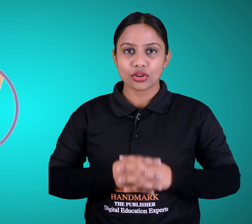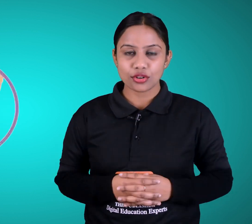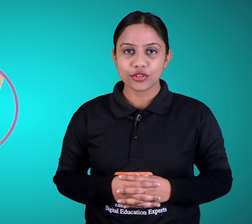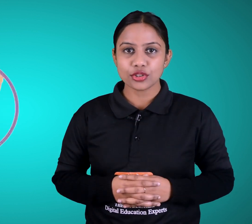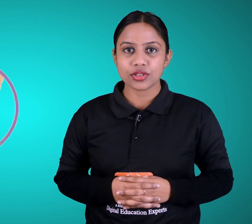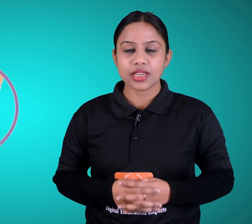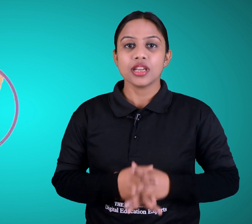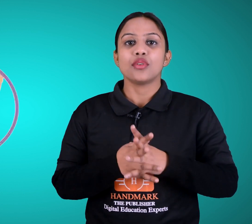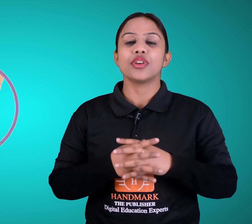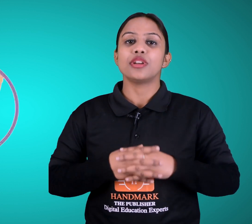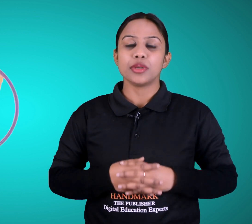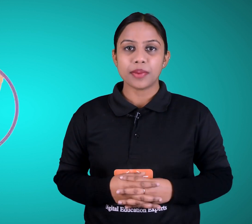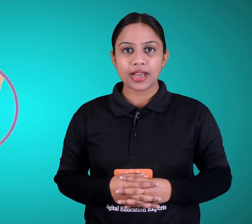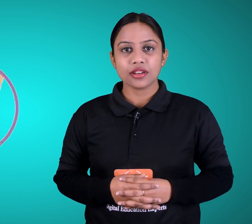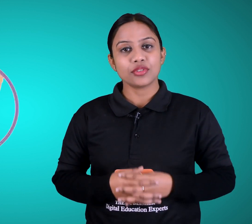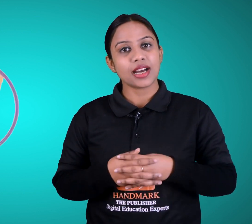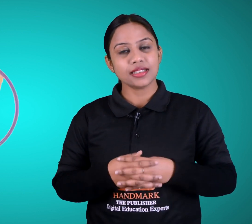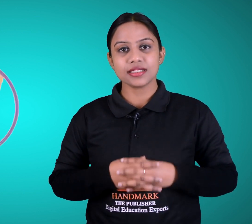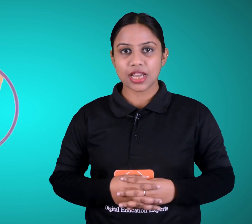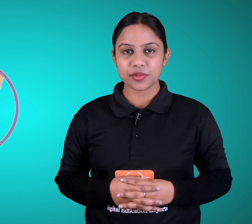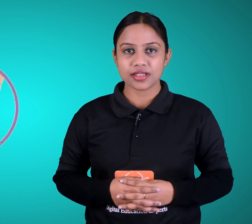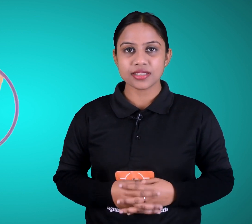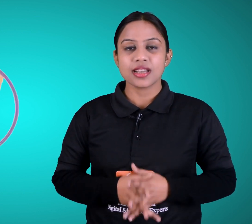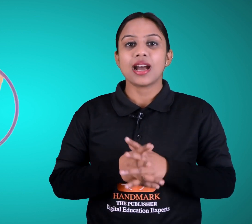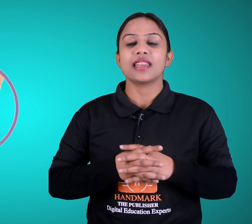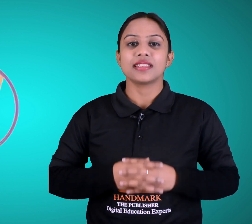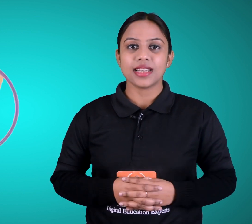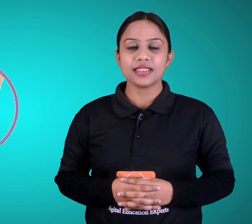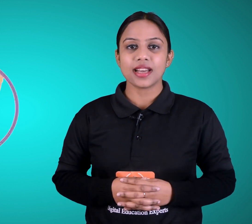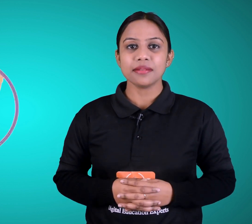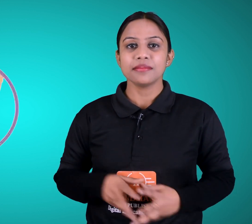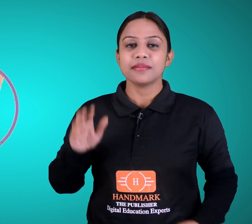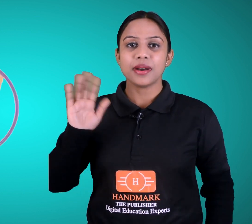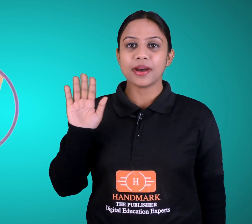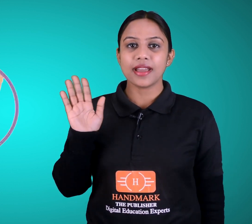all for today. We will be back with other chapters. Until that time, bye-bye.